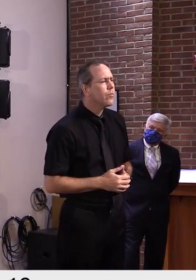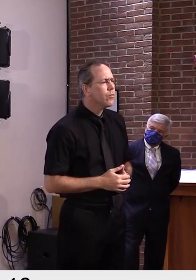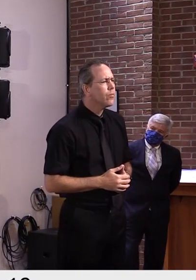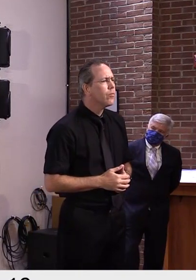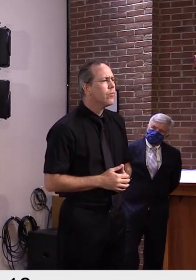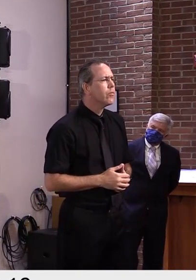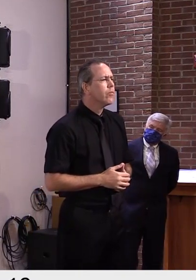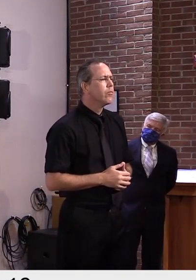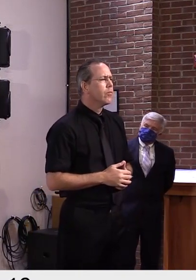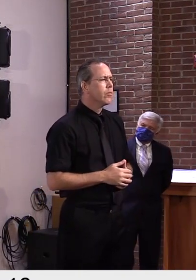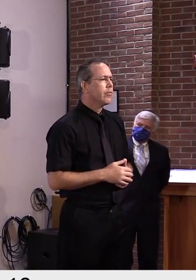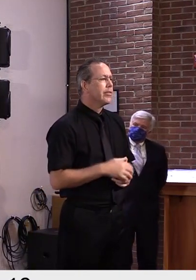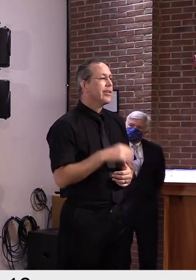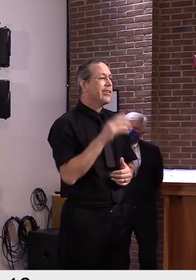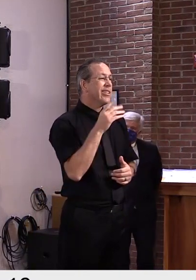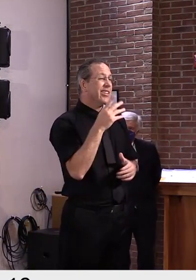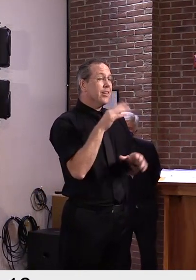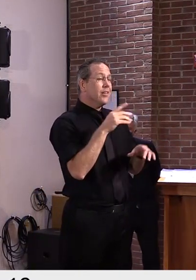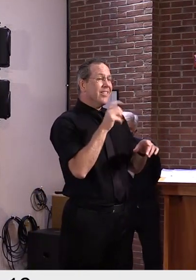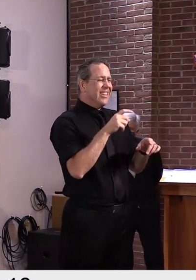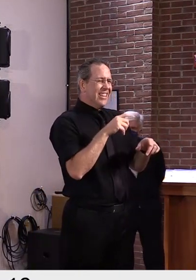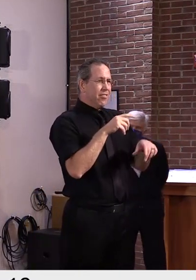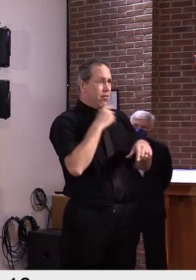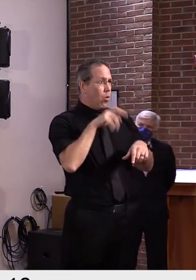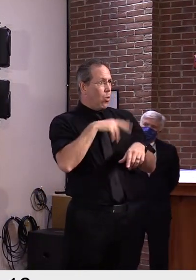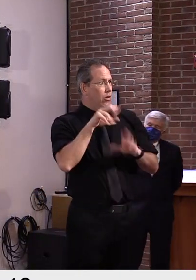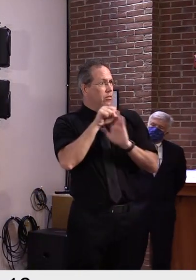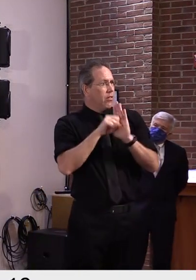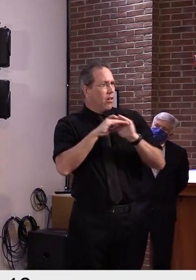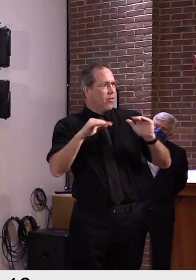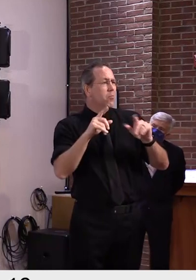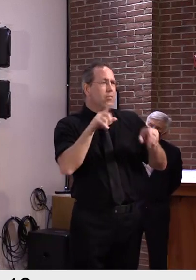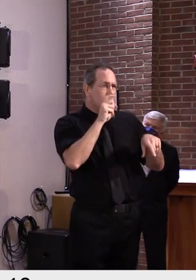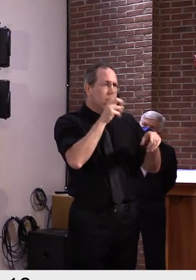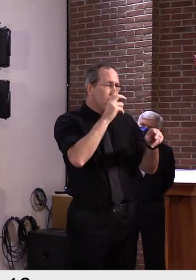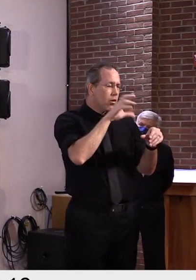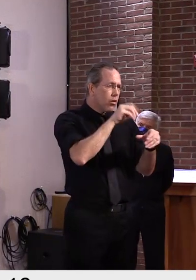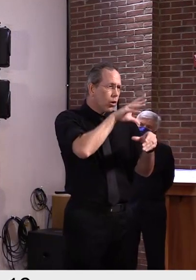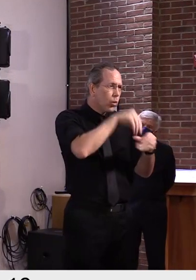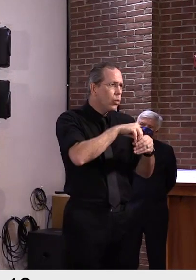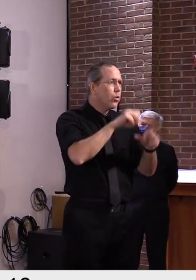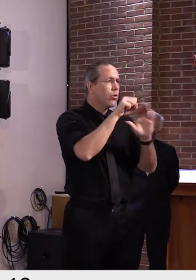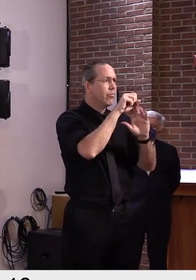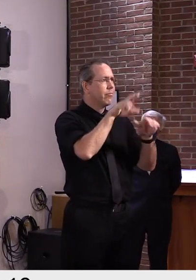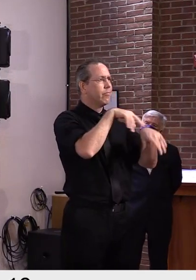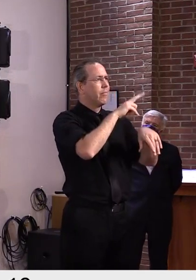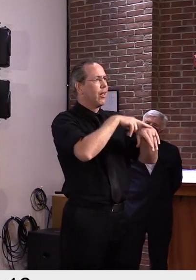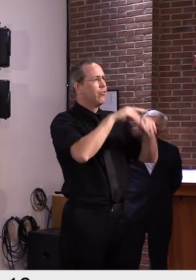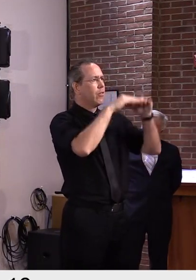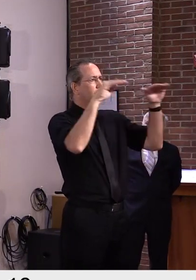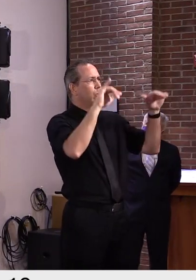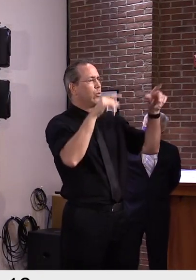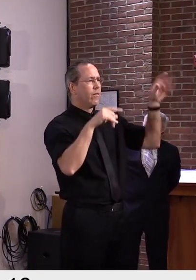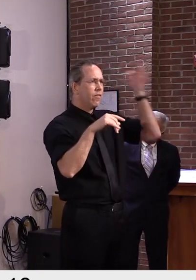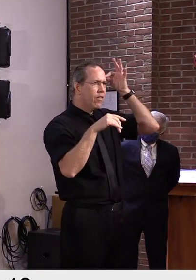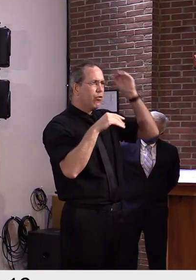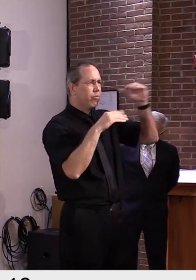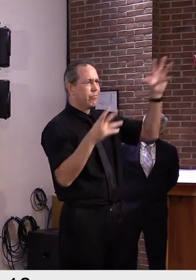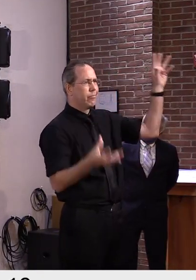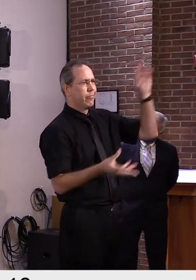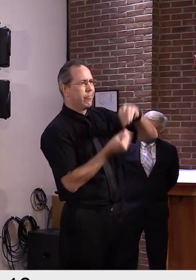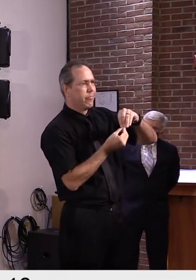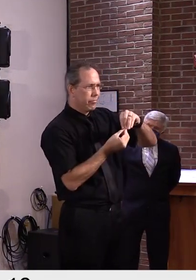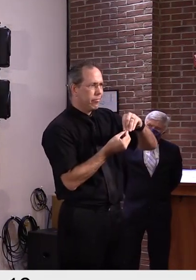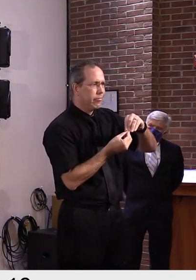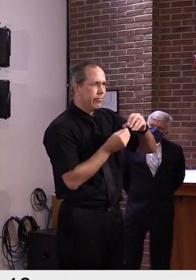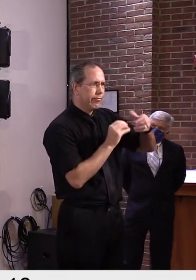this is something everybody seems to have coalesced around. It needs national coordination, uh, to make sure